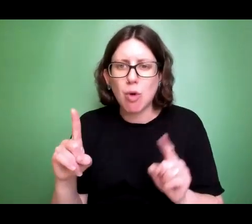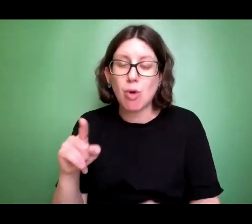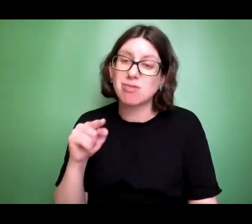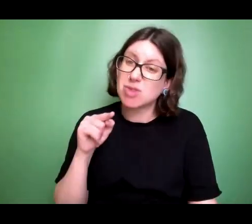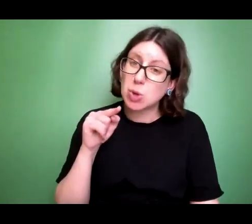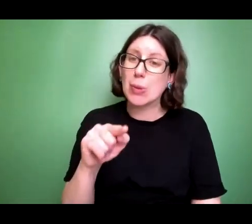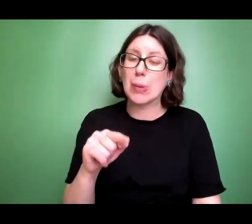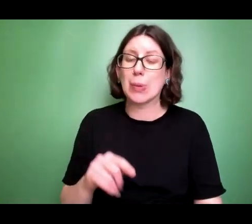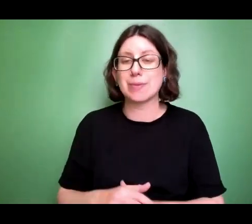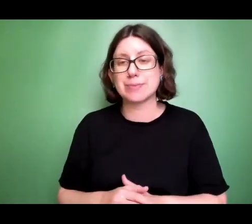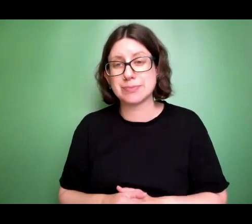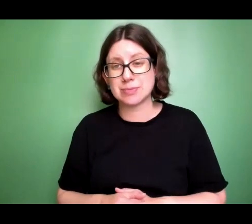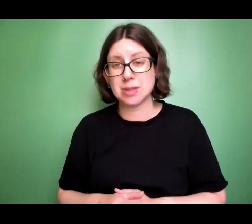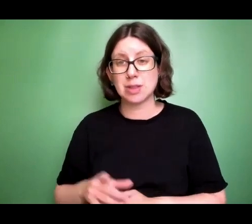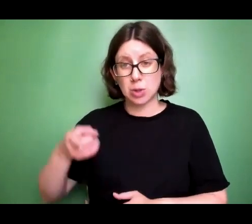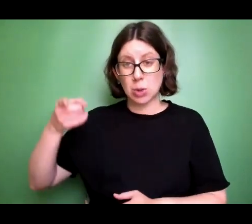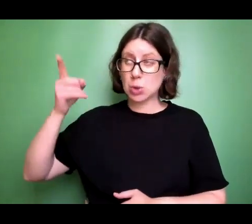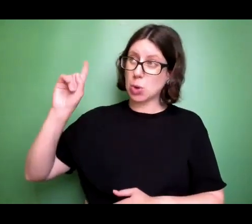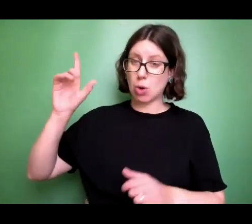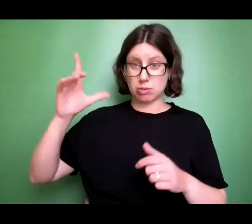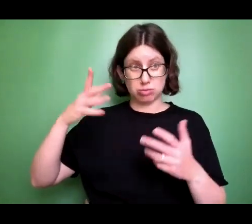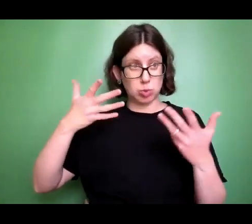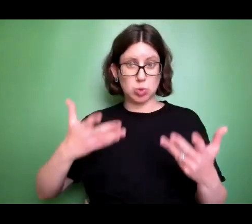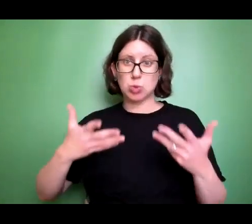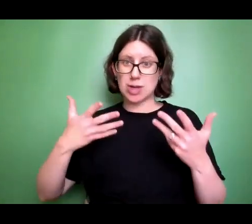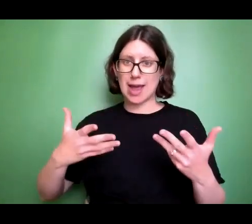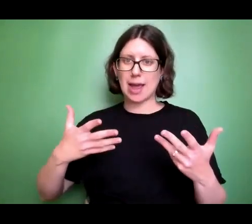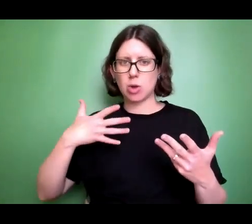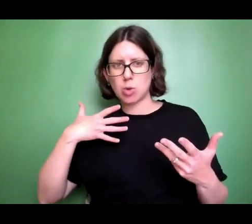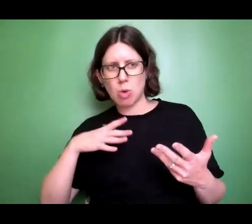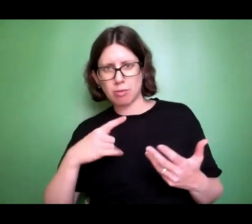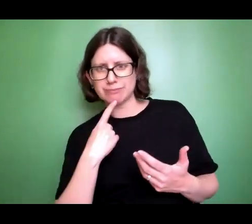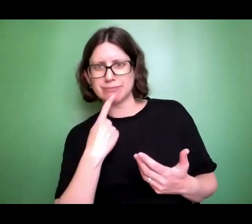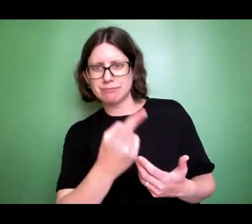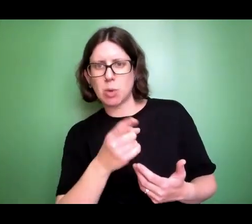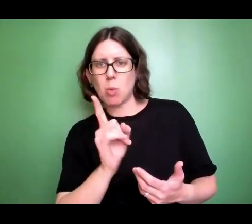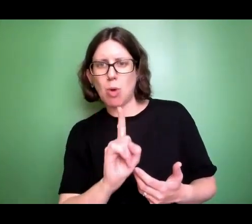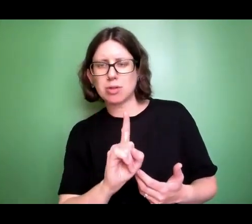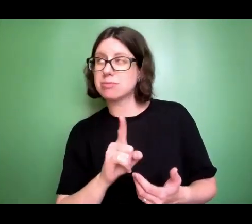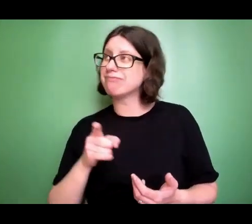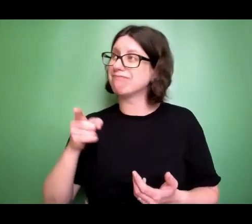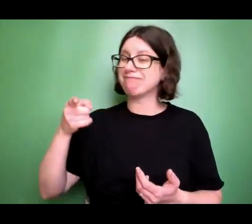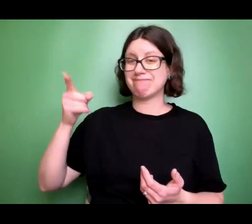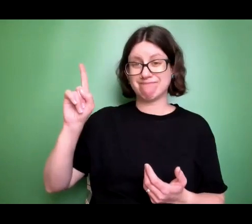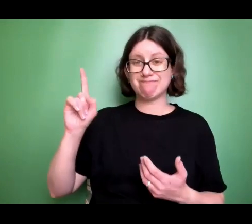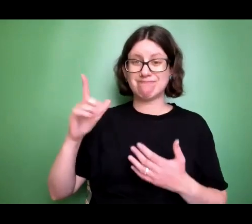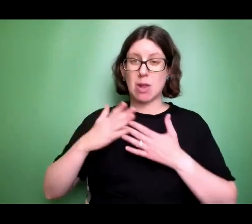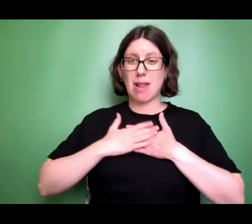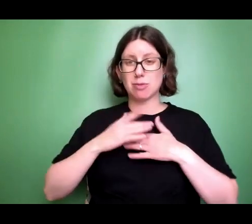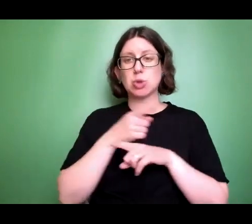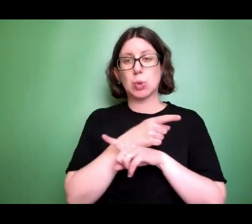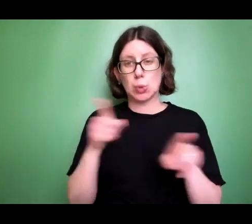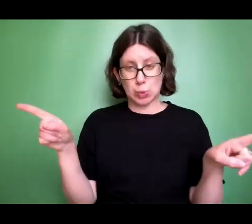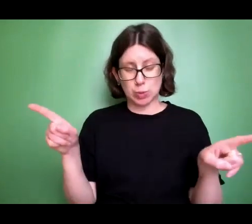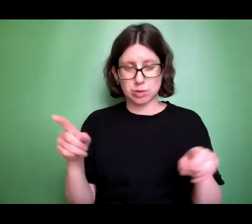that he loves you, that he has a plan for your life. But whenever we talk about this word love, love,